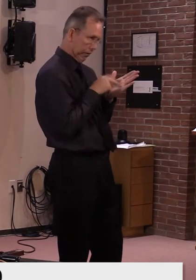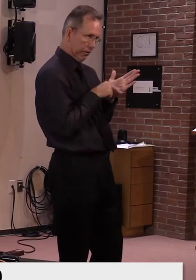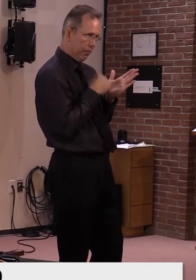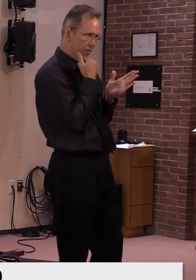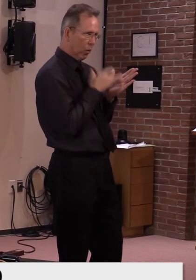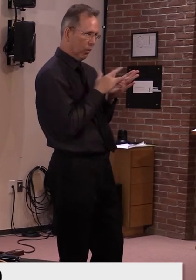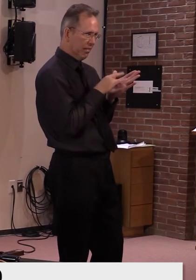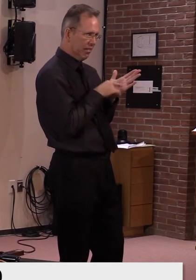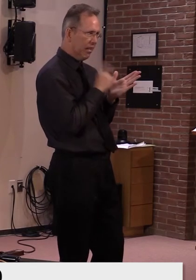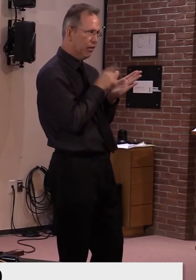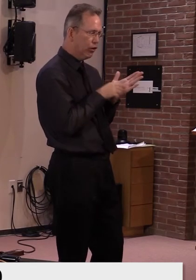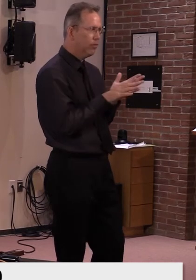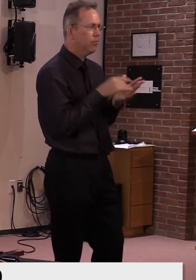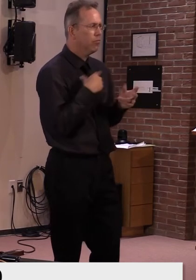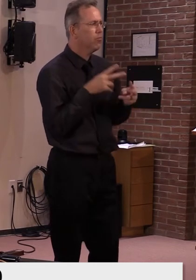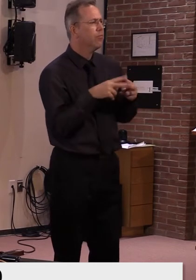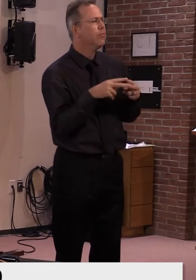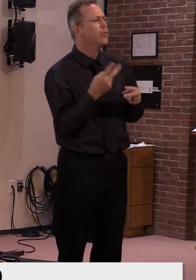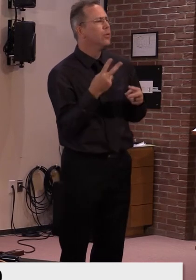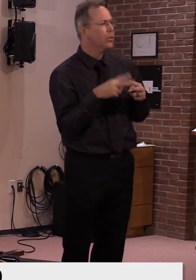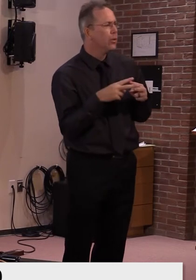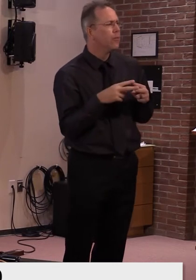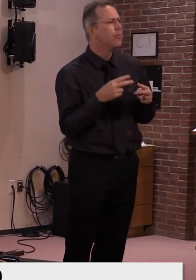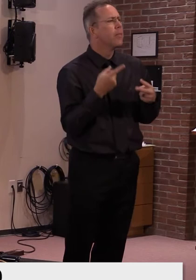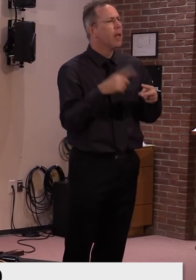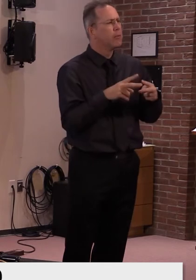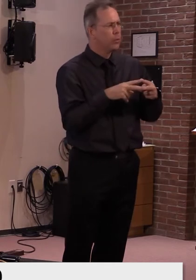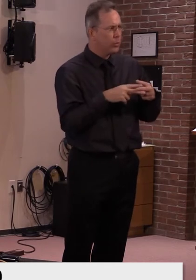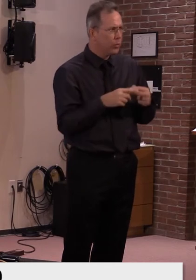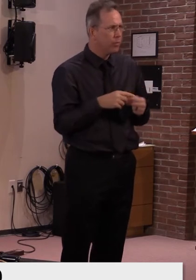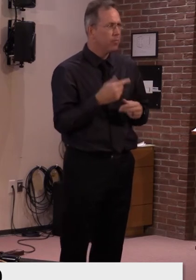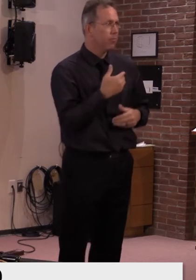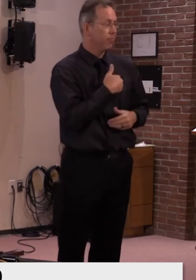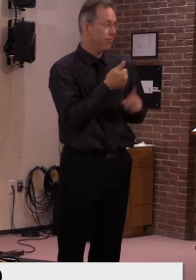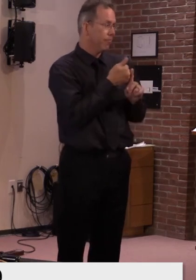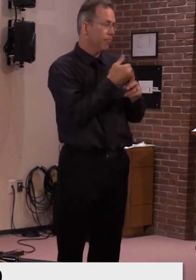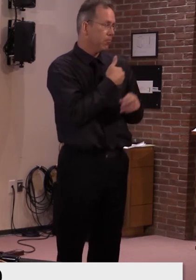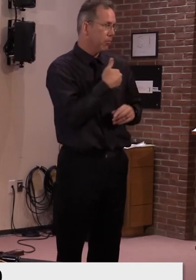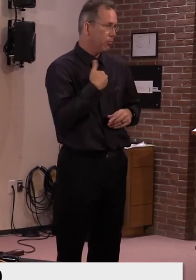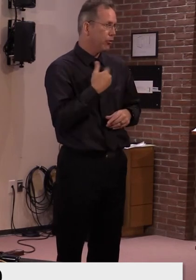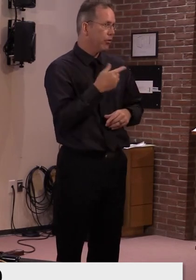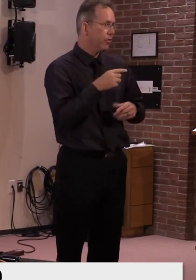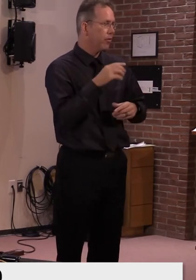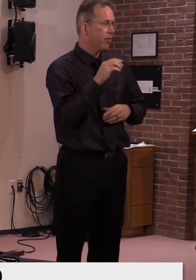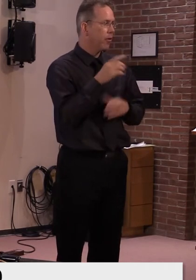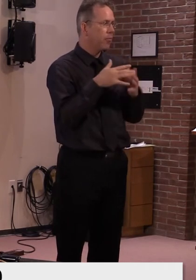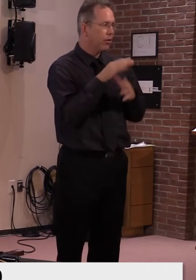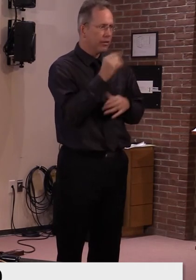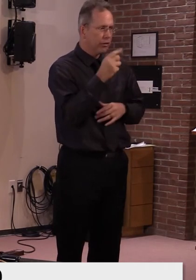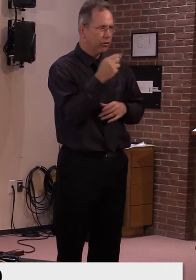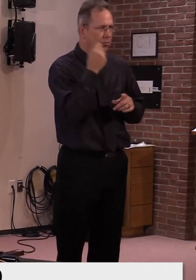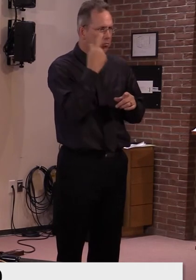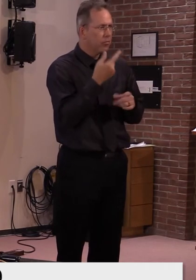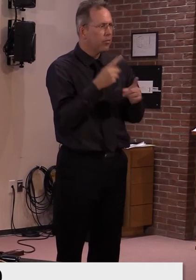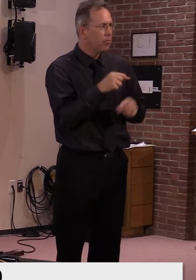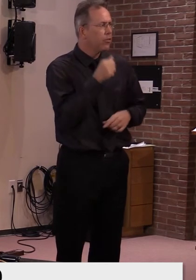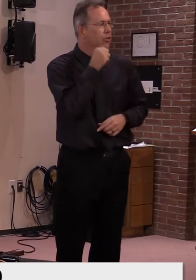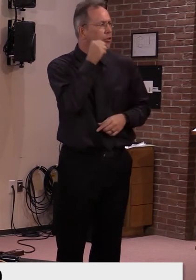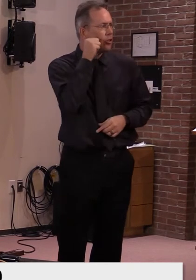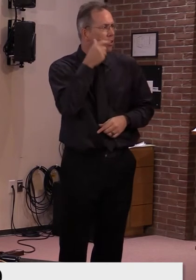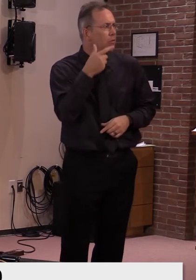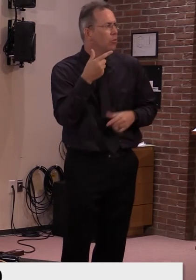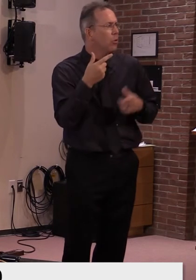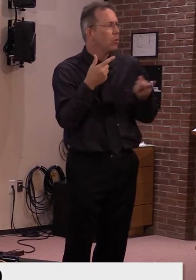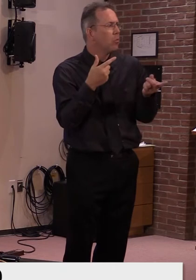among people who are members of the American Legion. As of yesterday, the American Legion itself, uh, is not the focus of the,